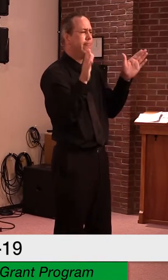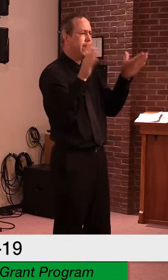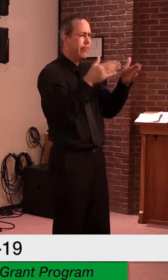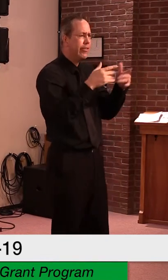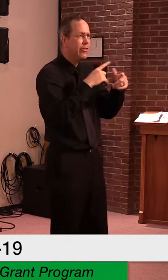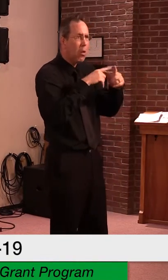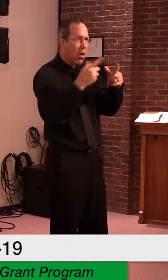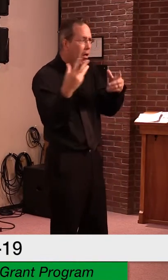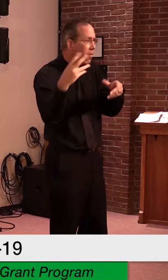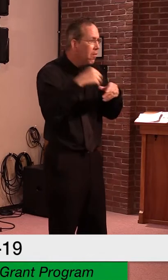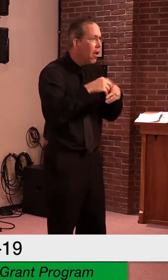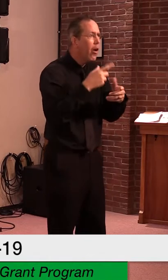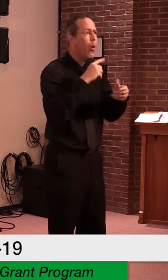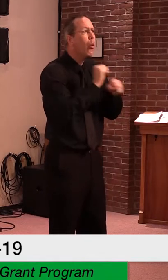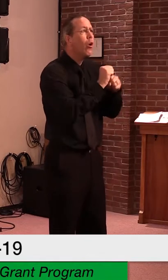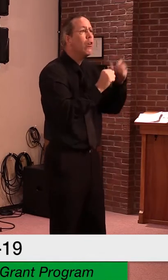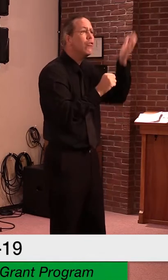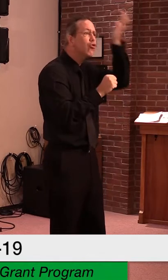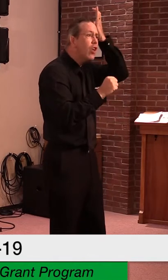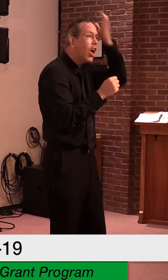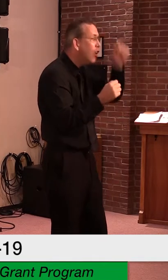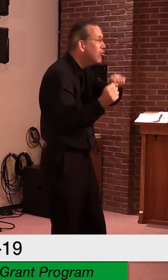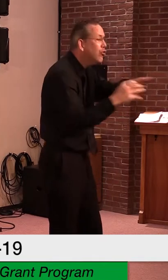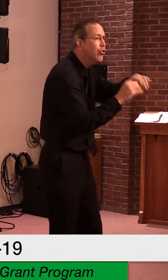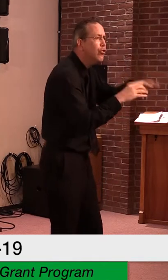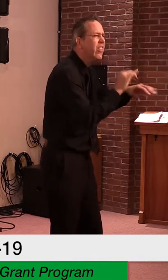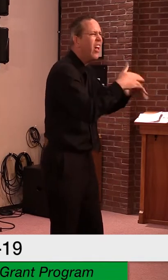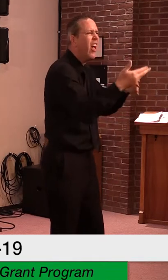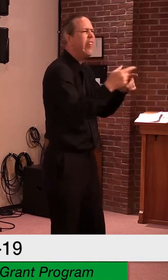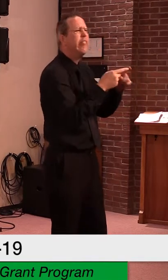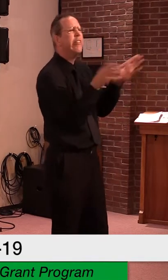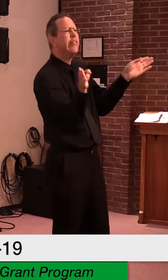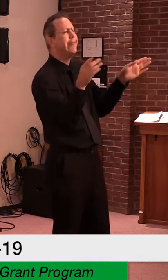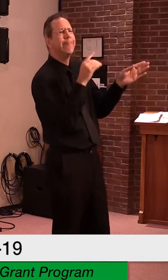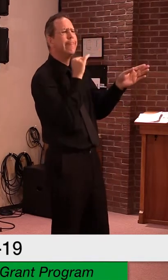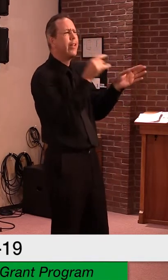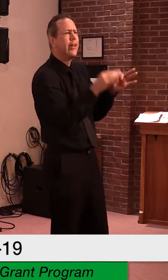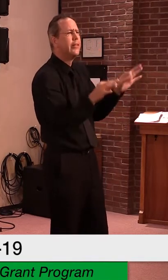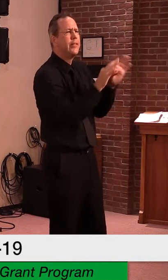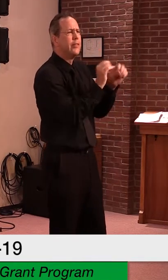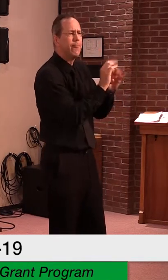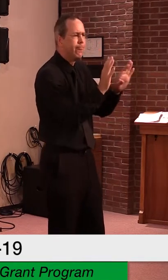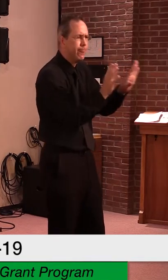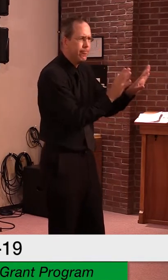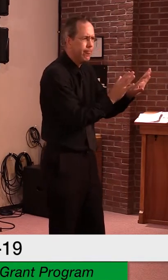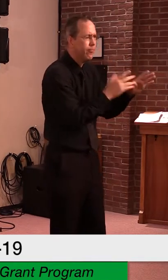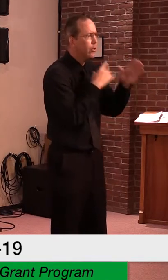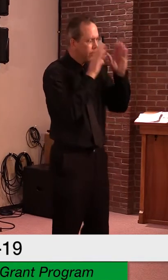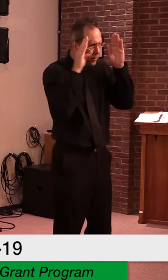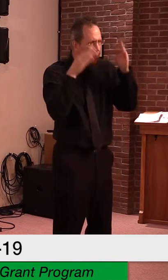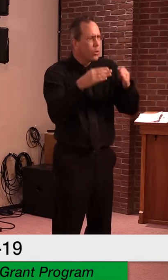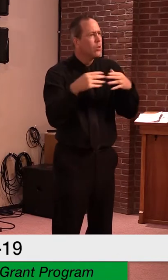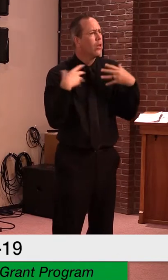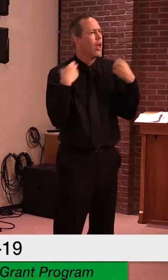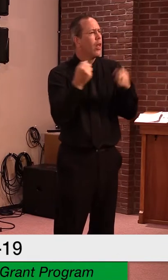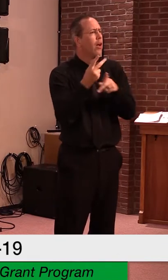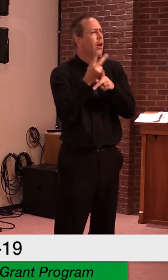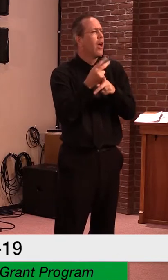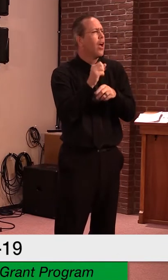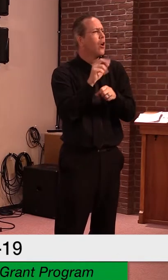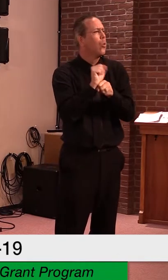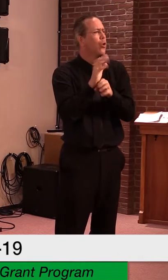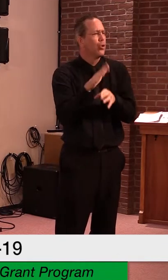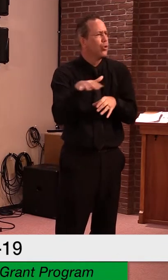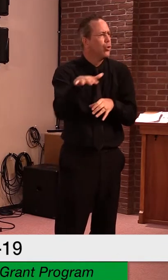outlined in the authorizing legislation, this program is focused on public health, human services